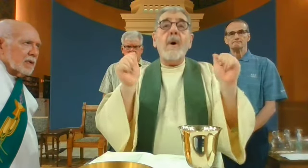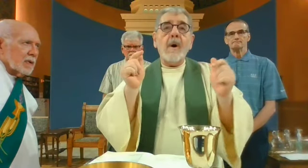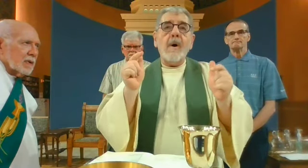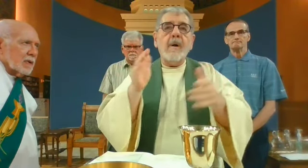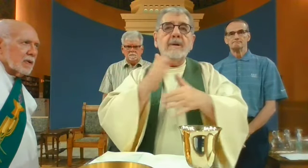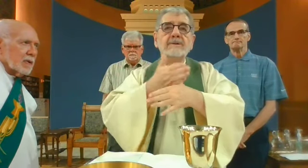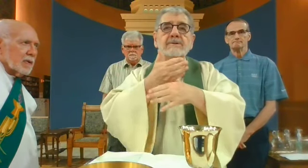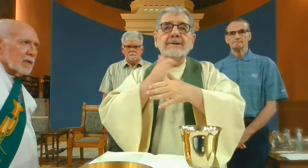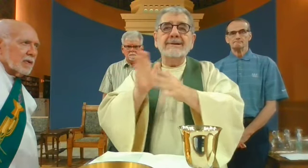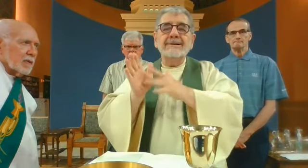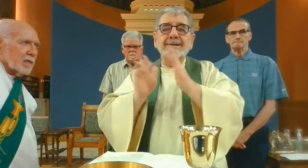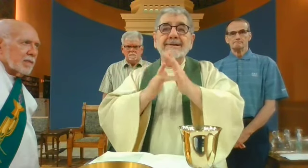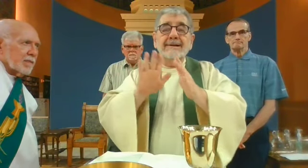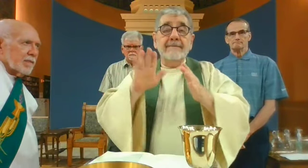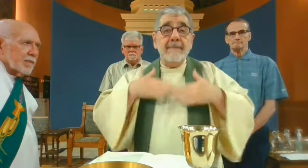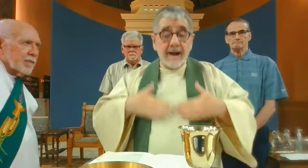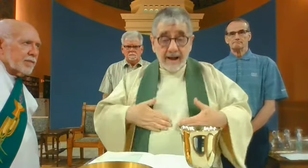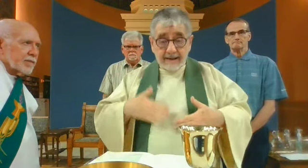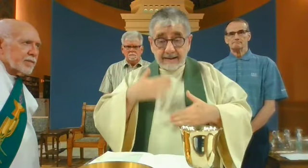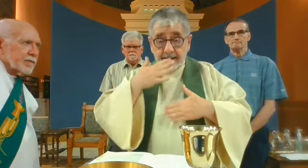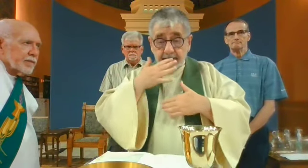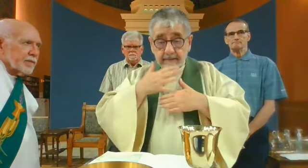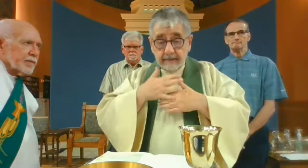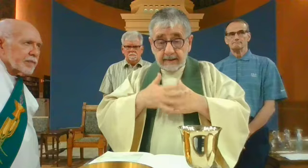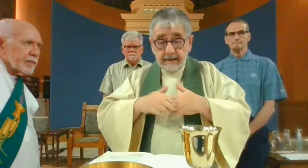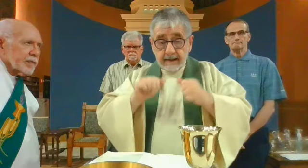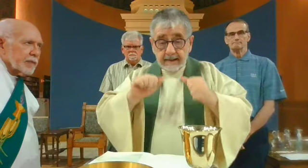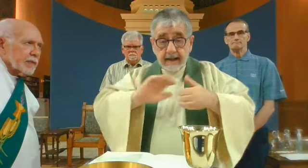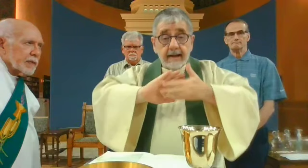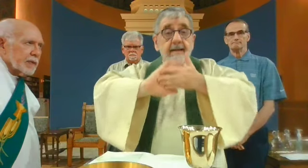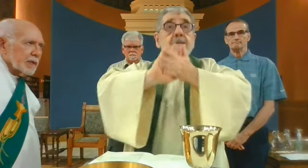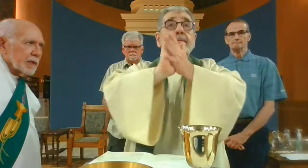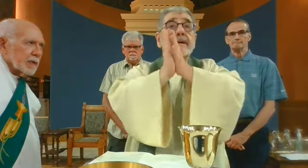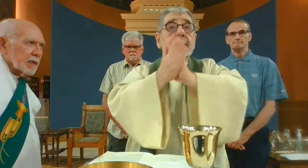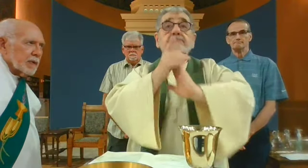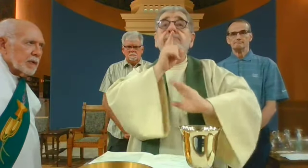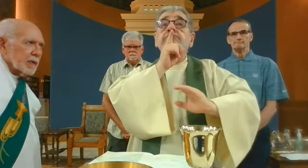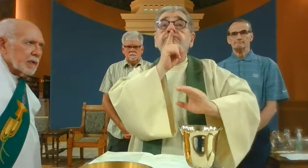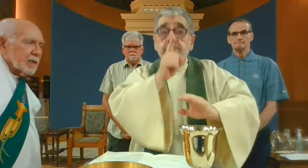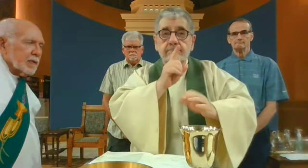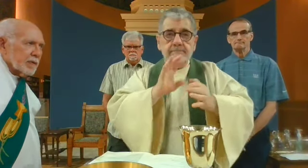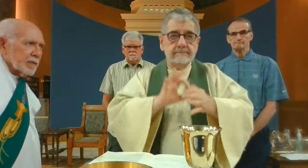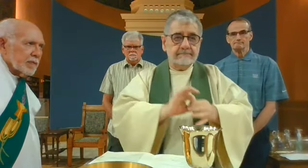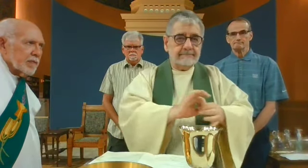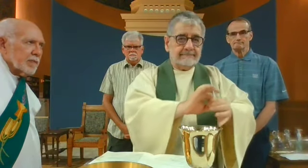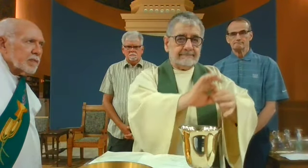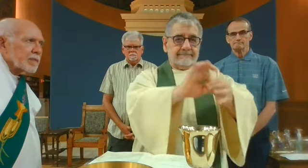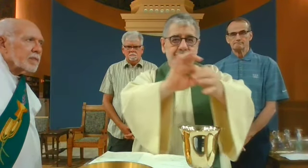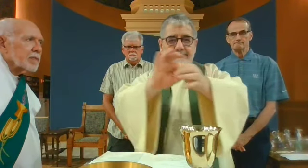that by partaking of the body and blood of Christ, we may be gathered into one